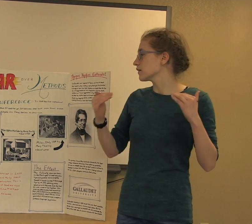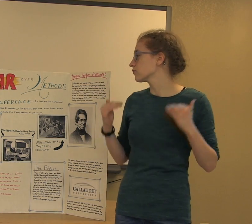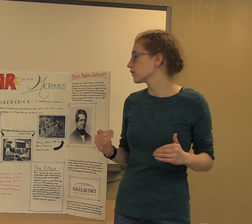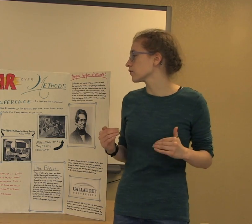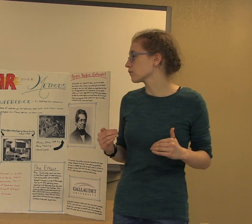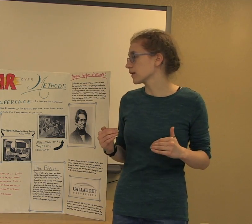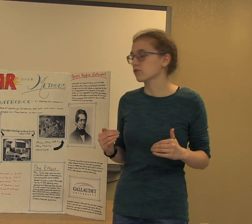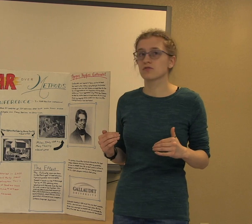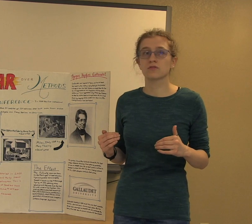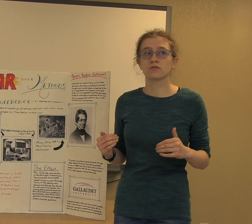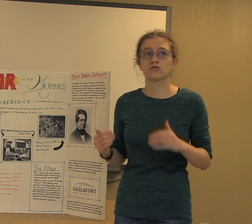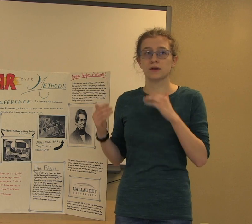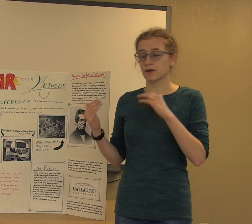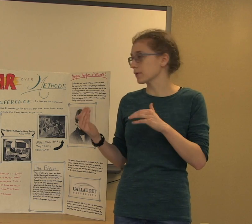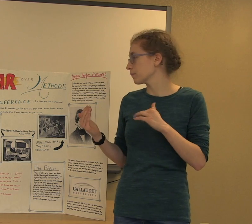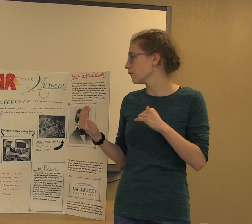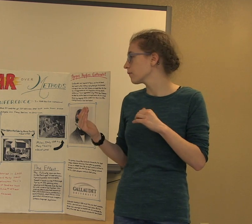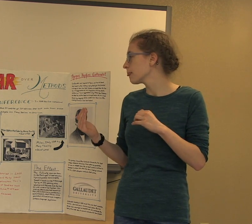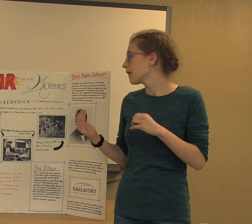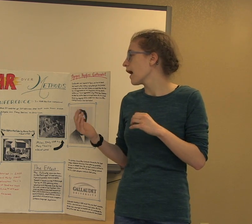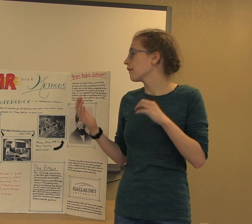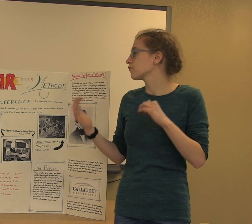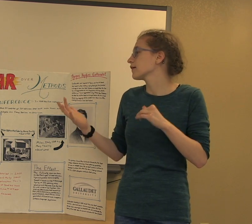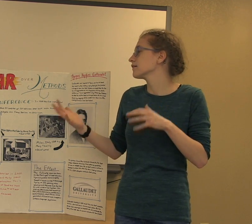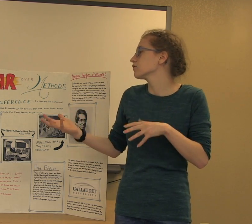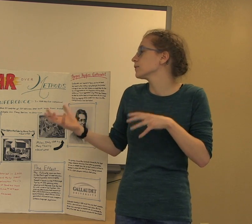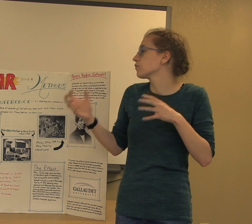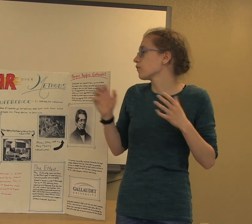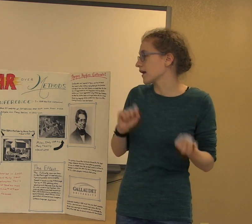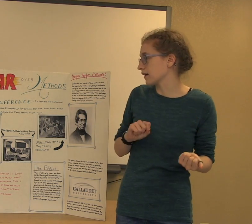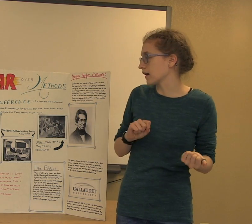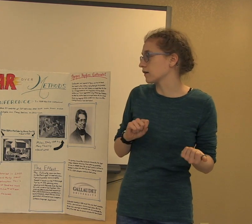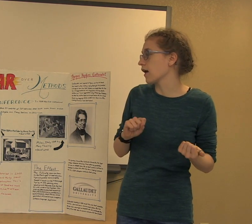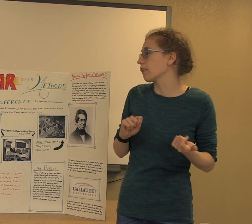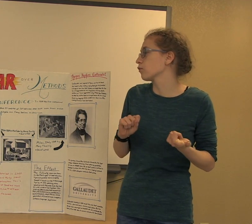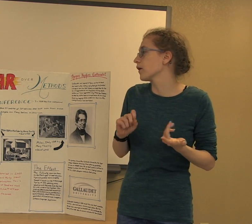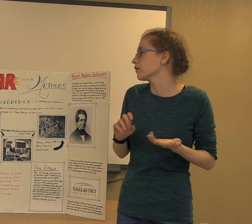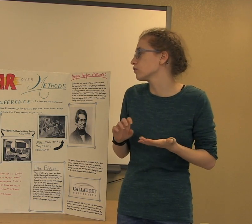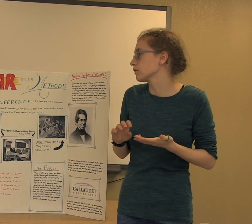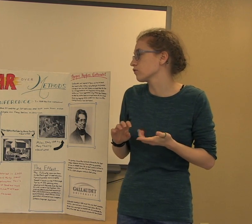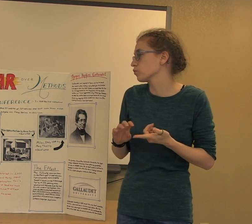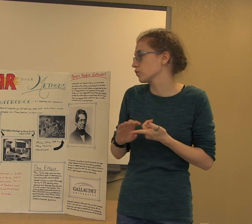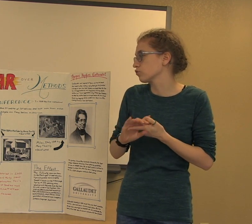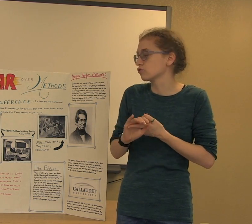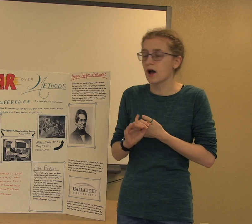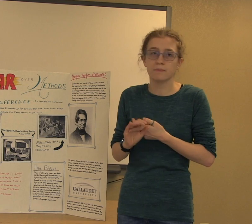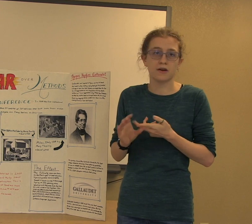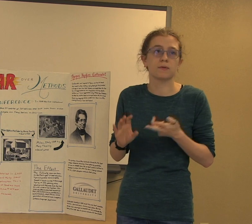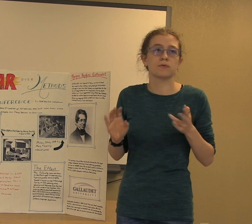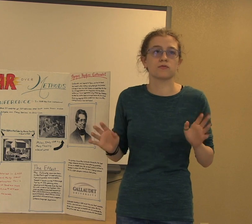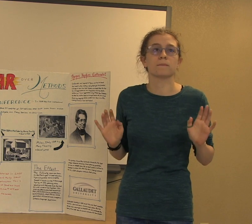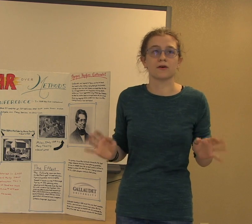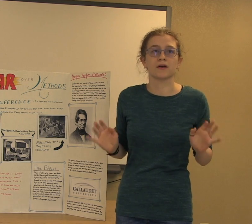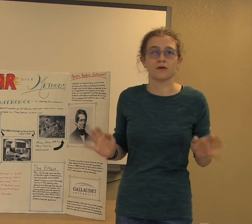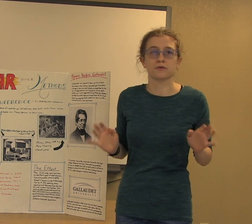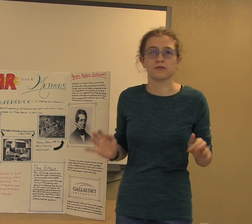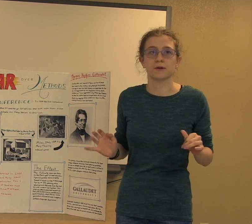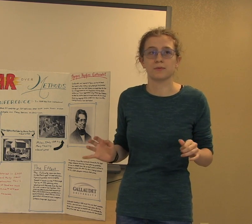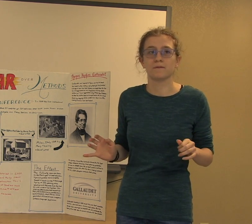inferior race to hearing people. And this race needed to be eradicated, and the way to do this was to stop deaf people from marrying other deaf people.